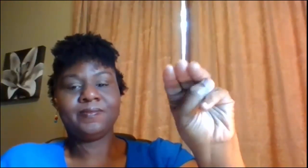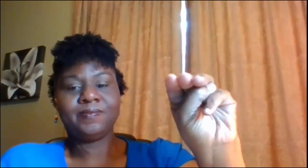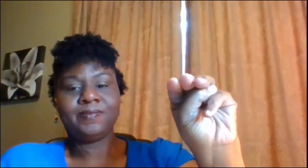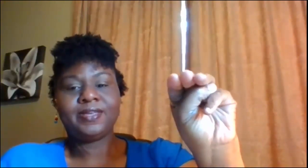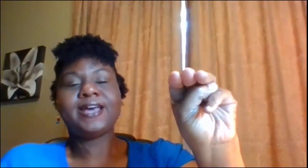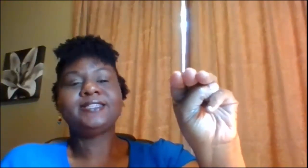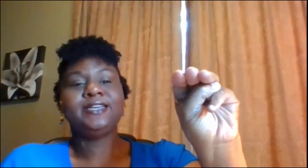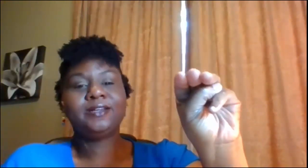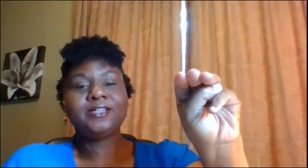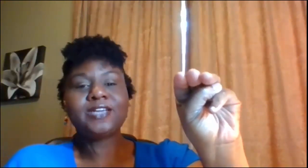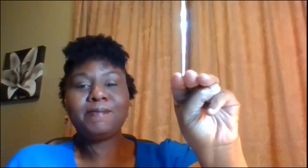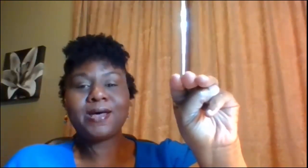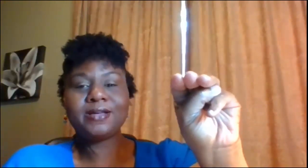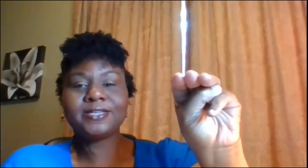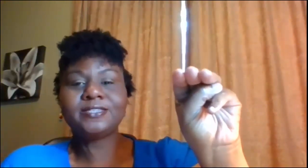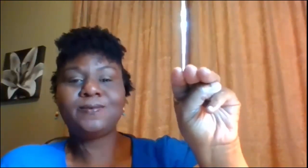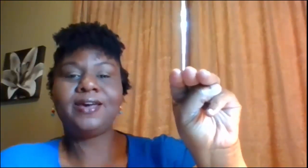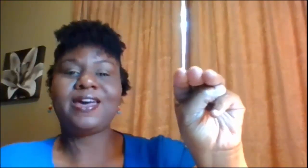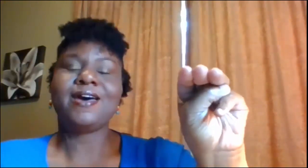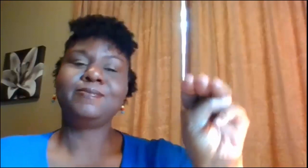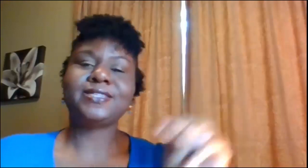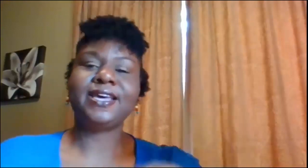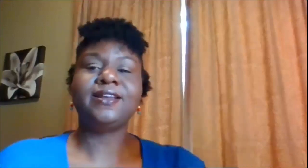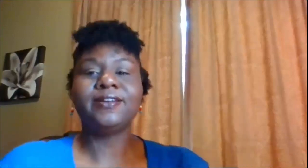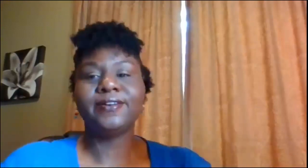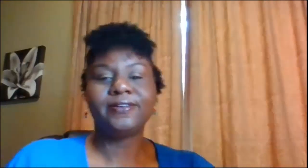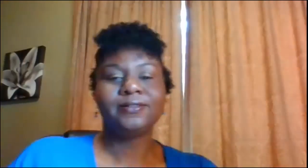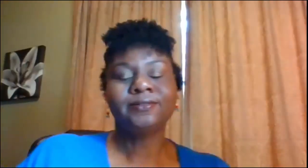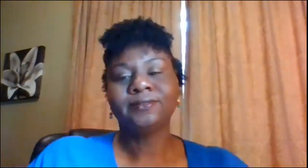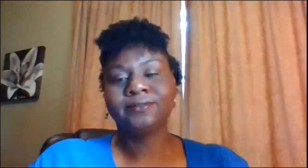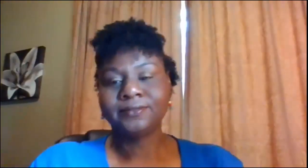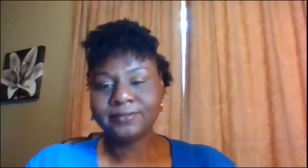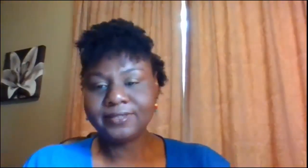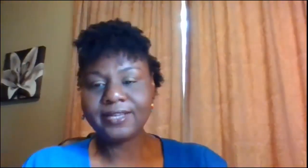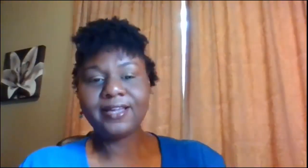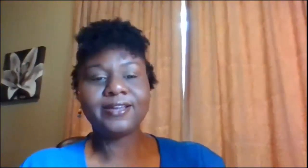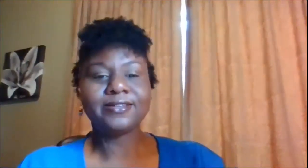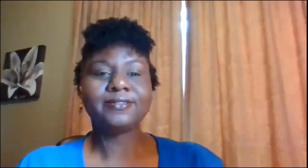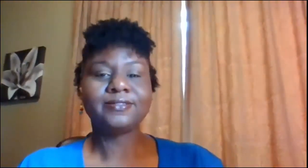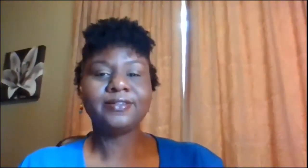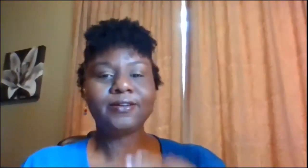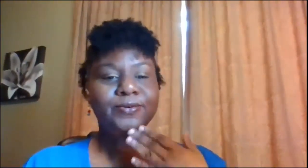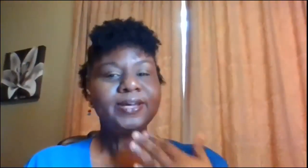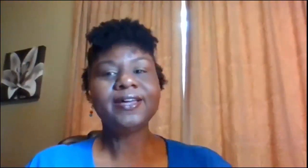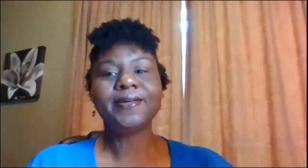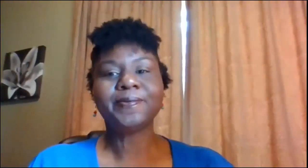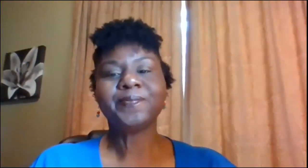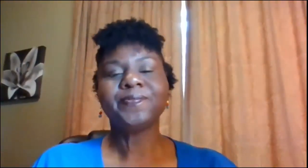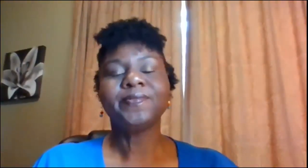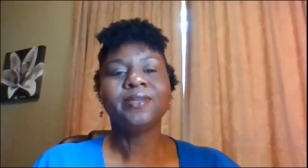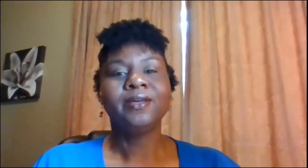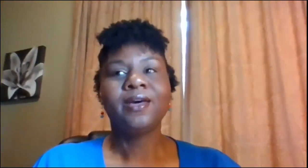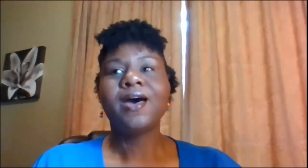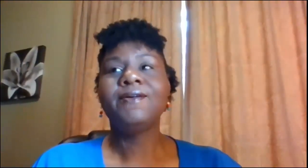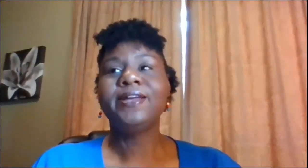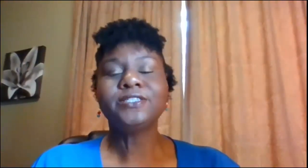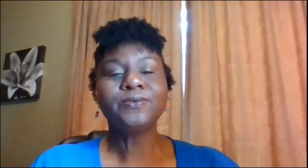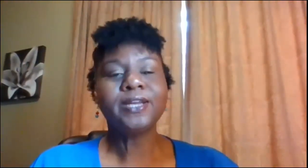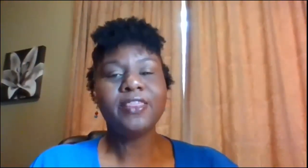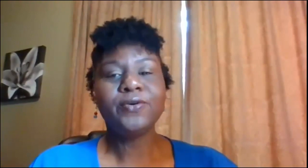and I see it in a chat box that's right Adam Sandler good so y'all doing good all right let's do another